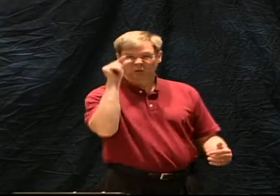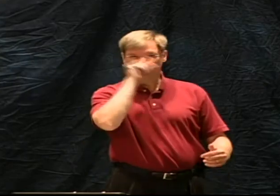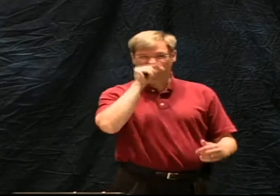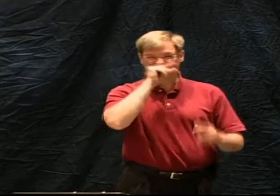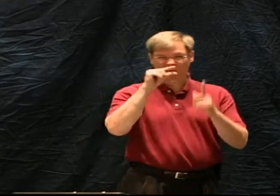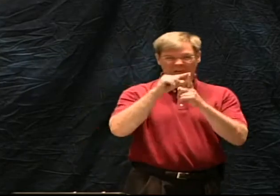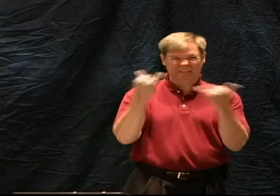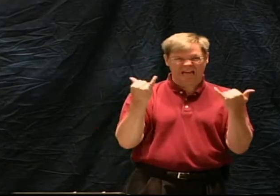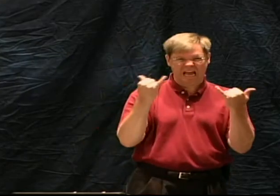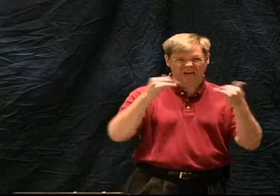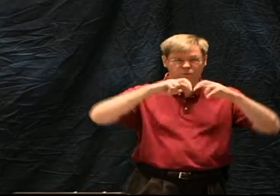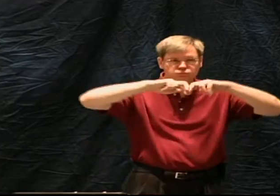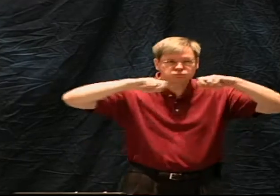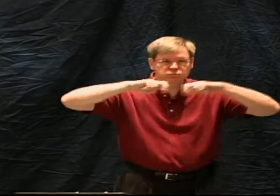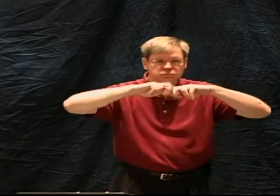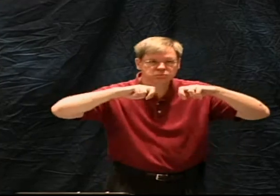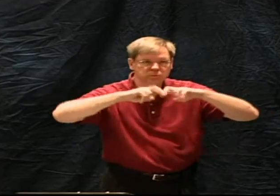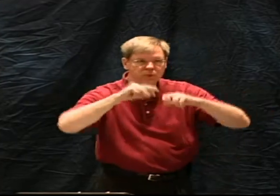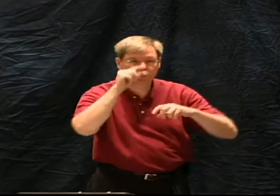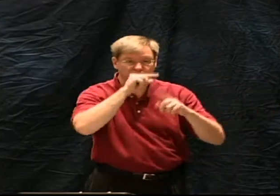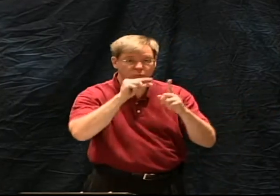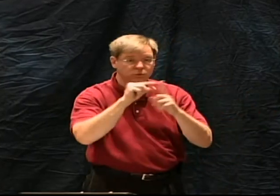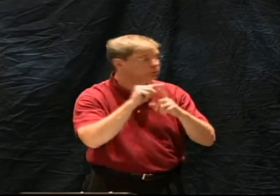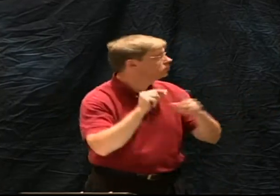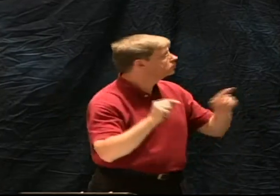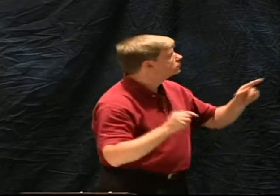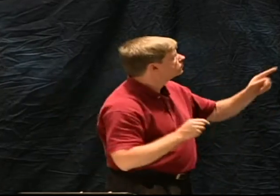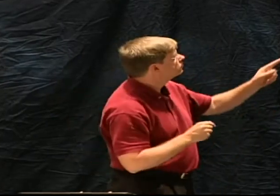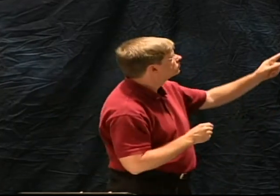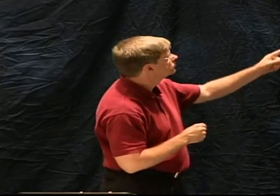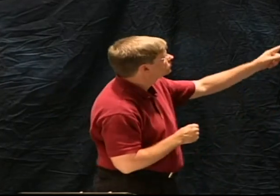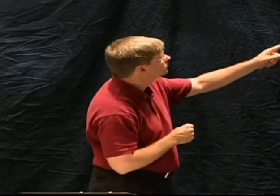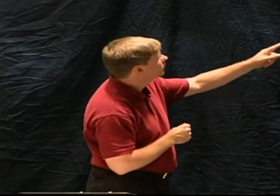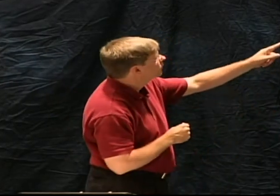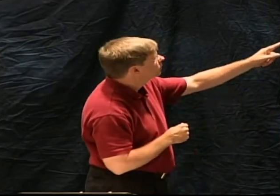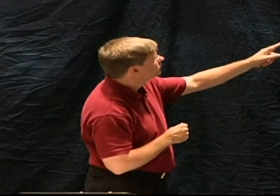God ultimate than-breathed has ultimate authority-breathed has ultimate